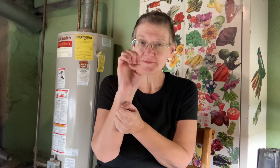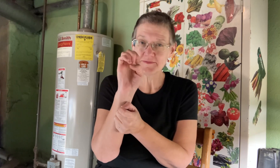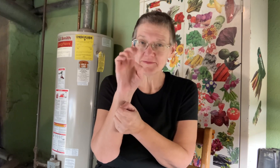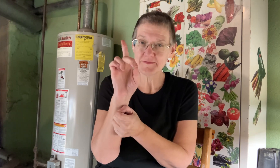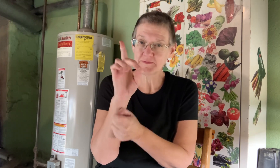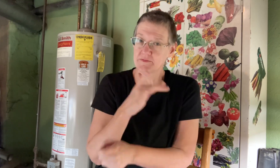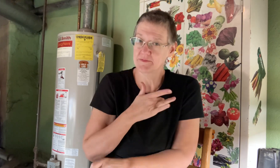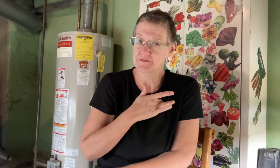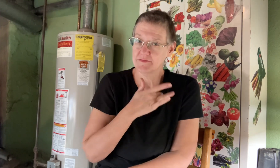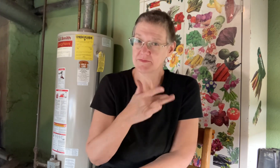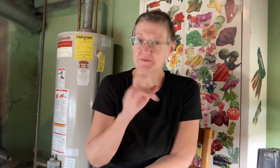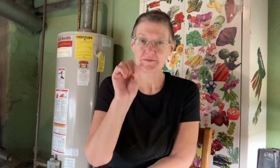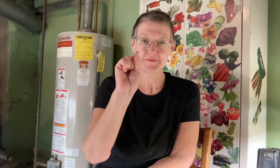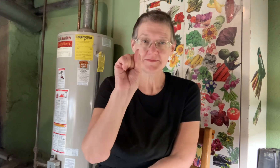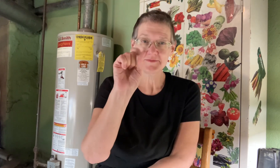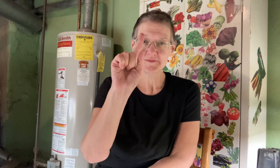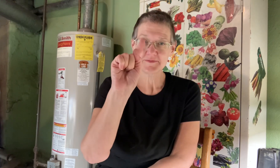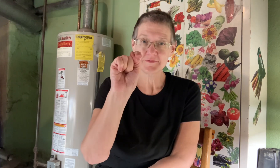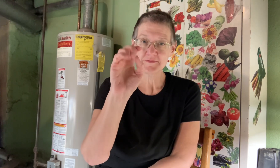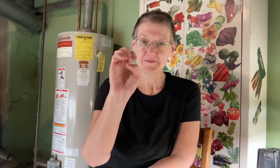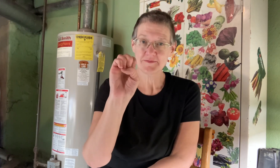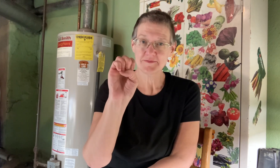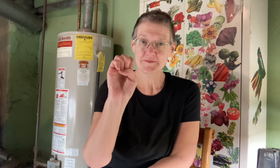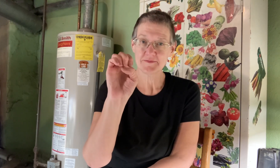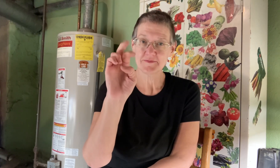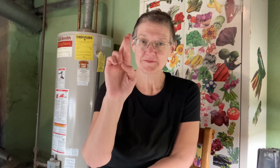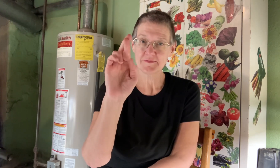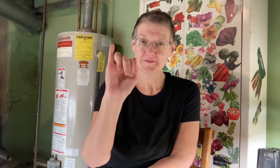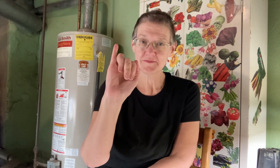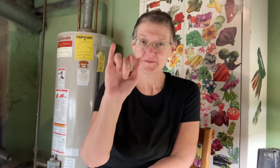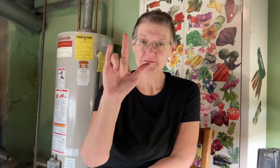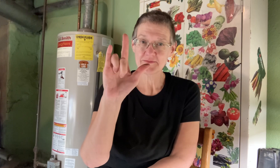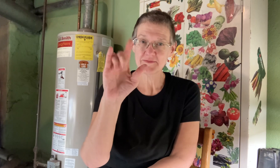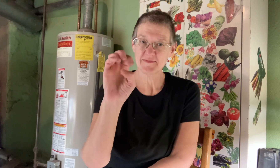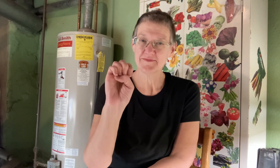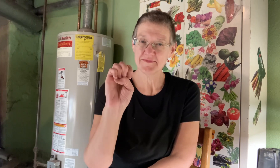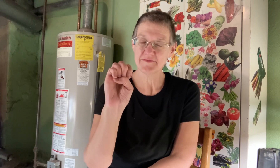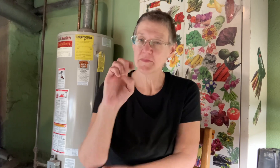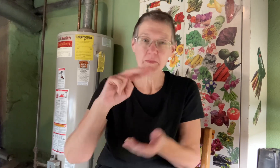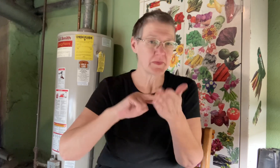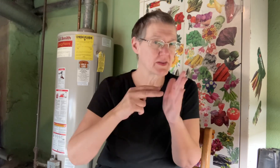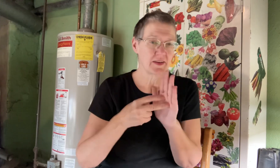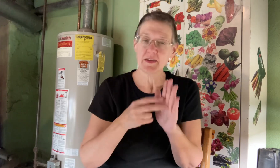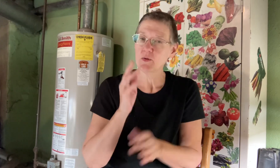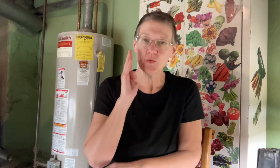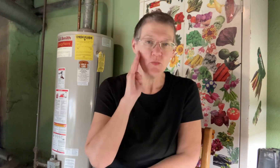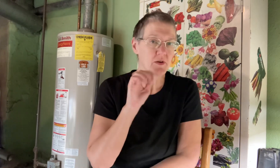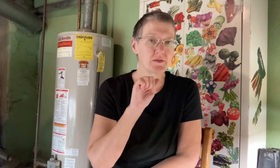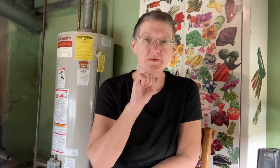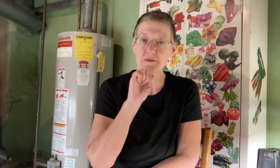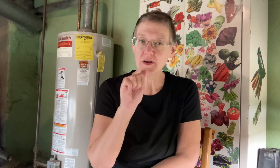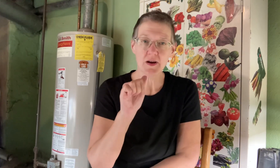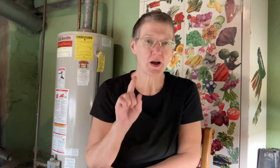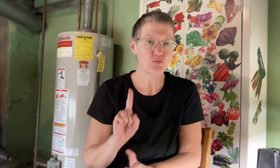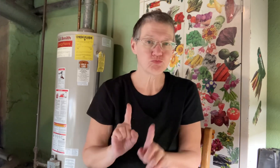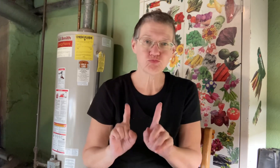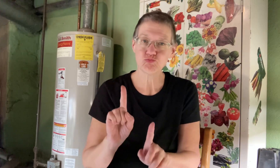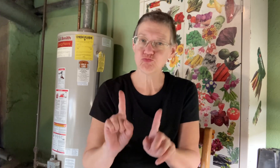seeds are sterile they won't germinate and it won't be the